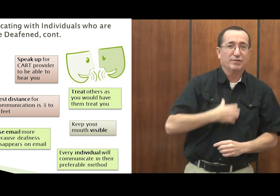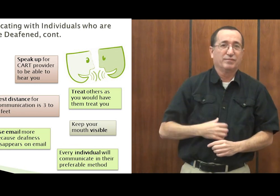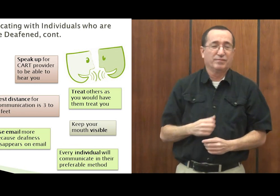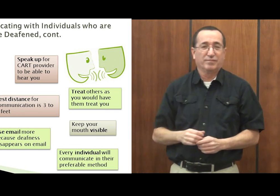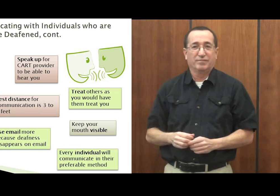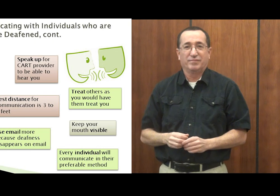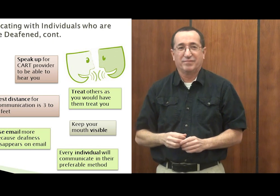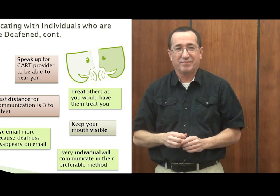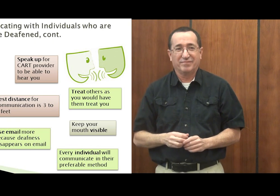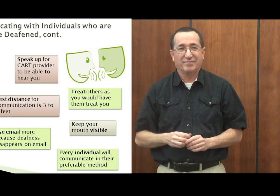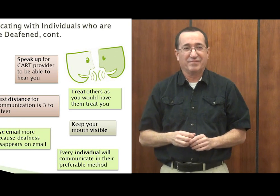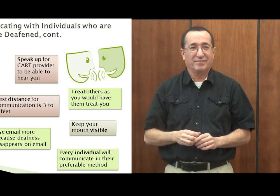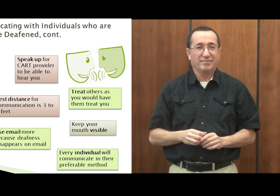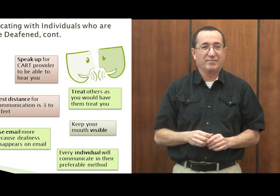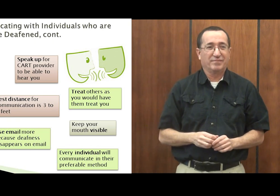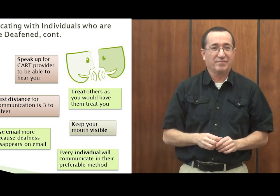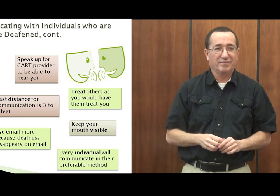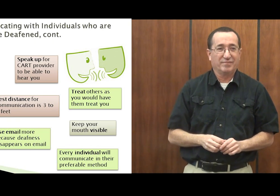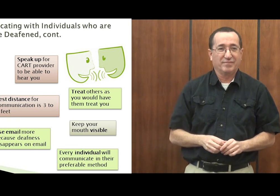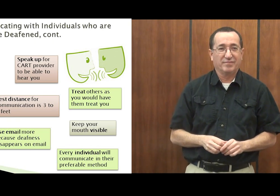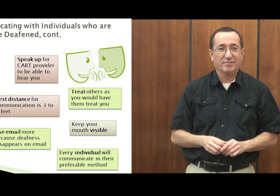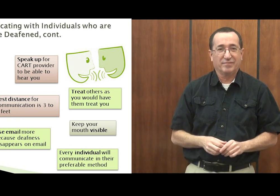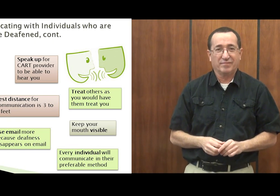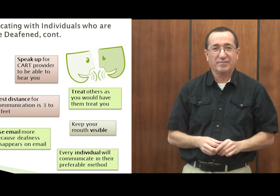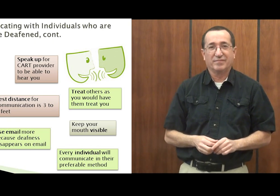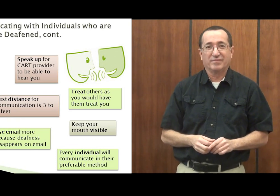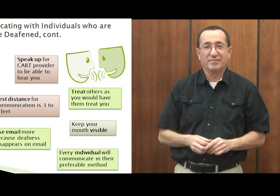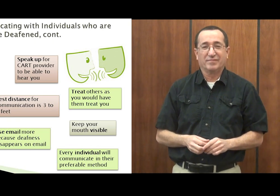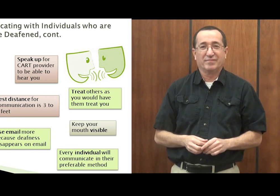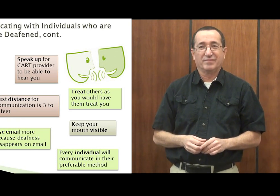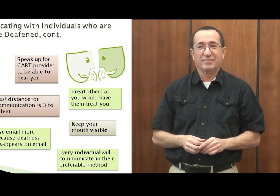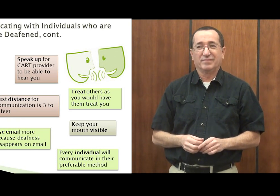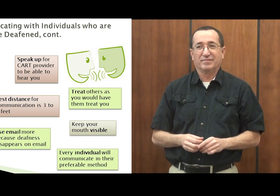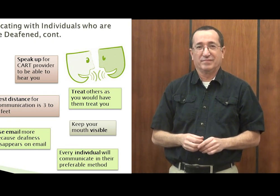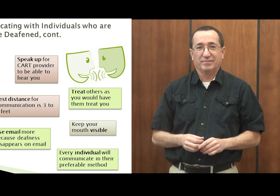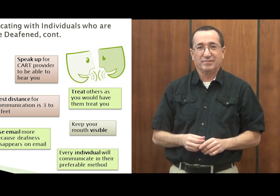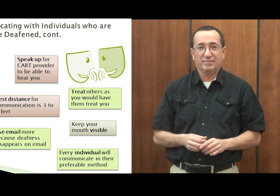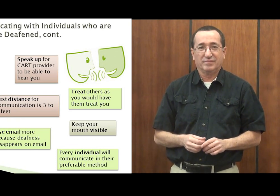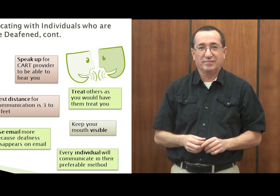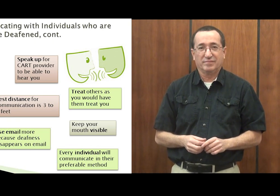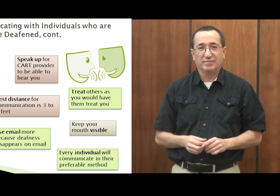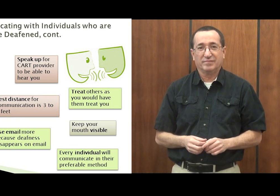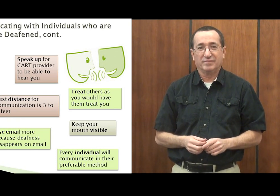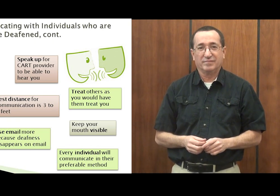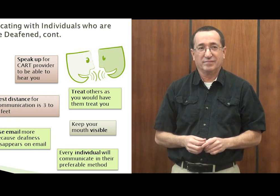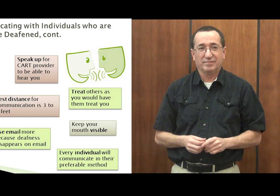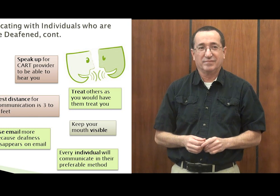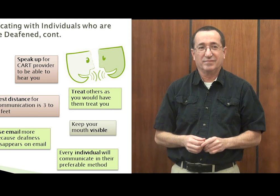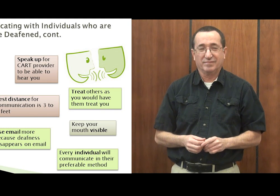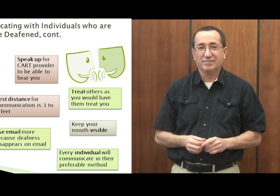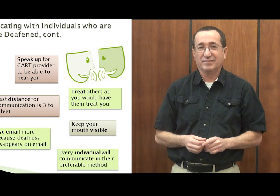sign language. Just obey, I mean, whatever they want, accept that.